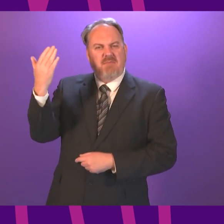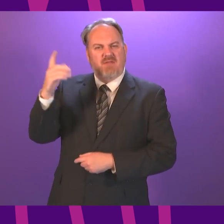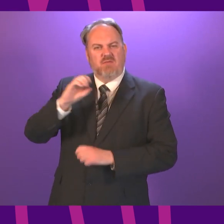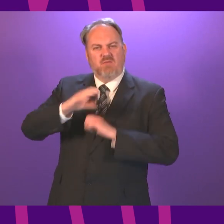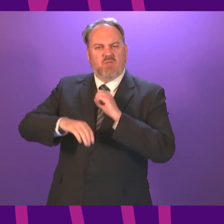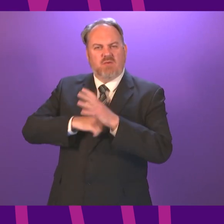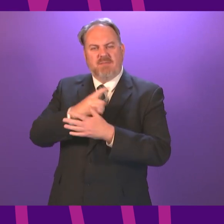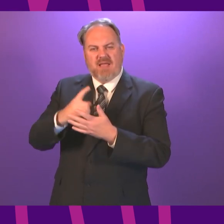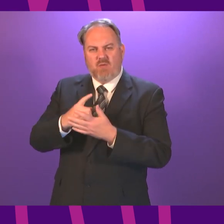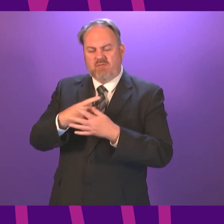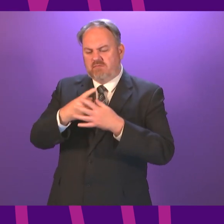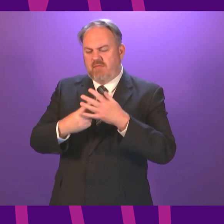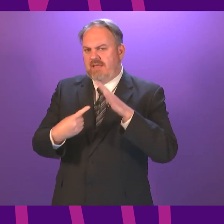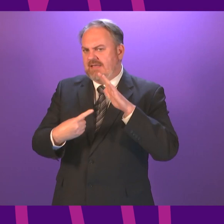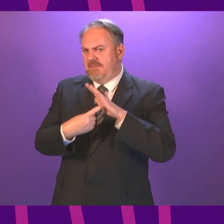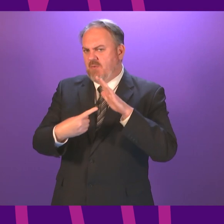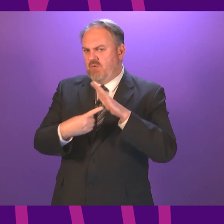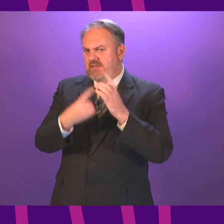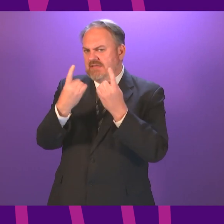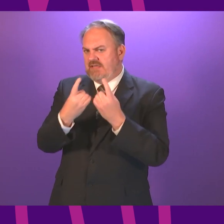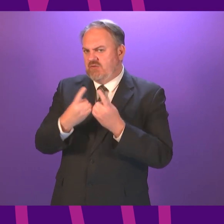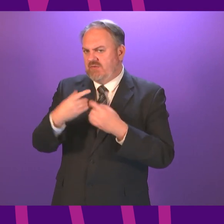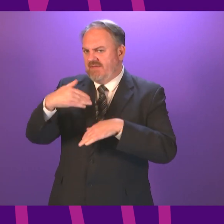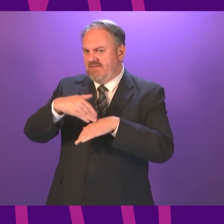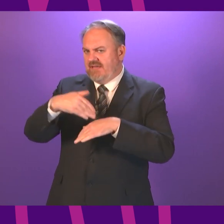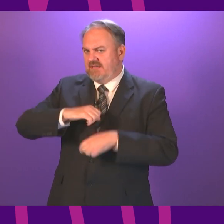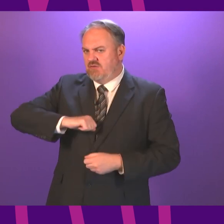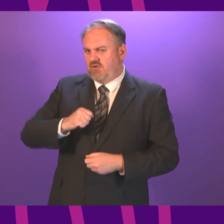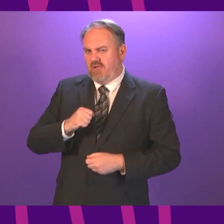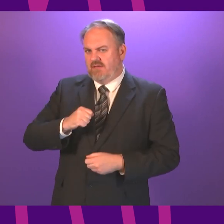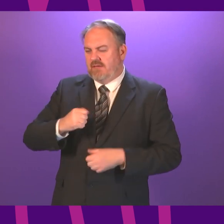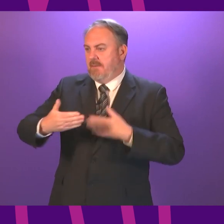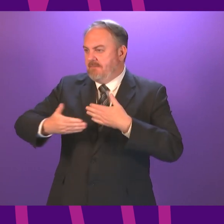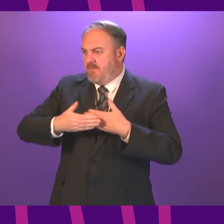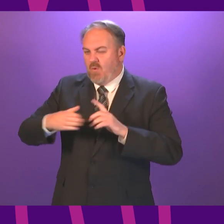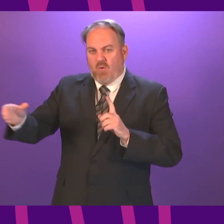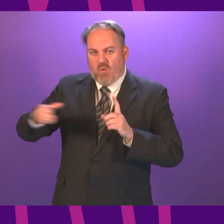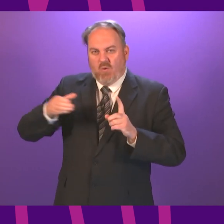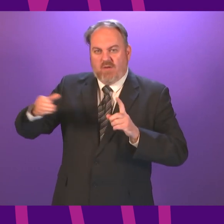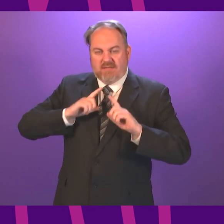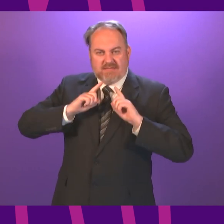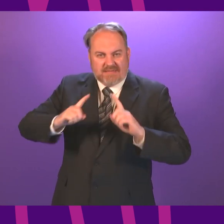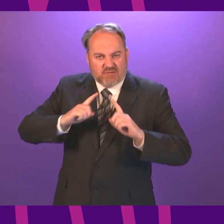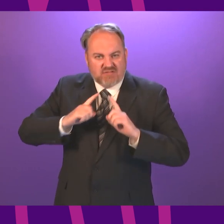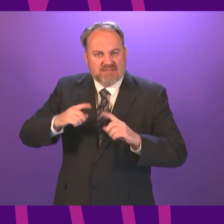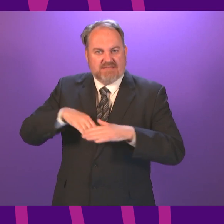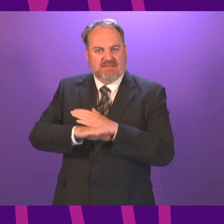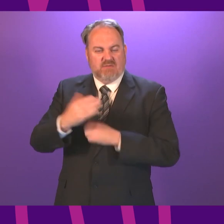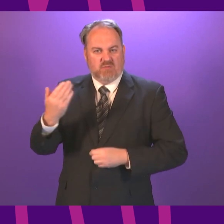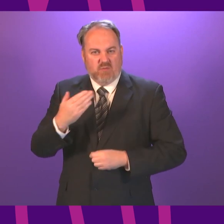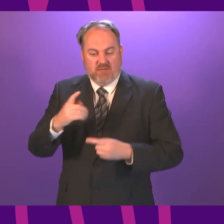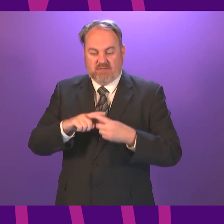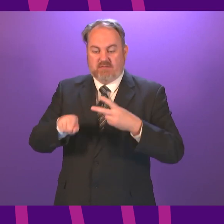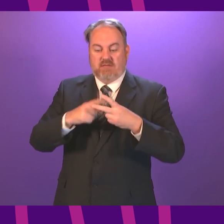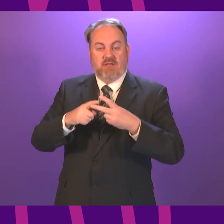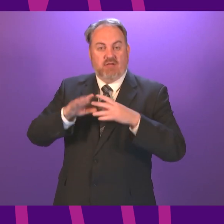pressing issues facing Scotland right now. Finally putting more teachers in our schools. Finally delivering on